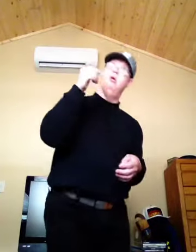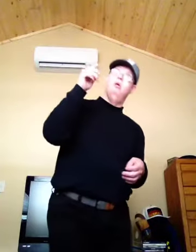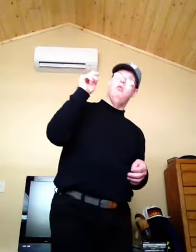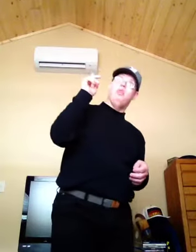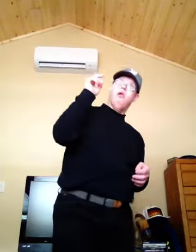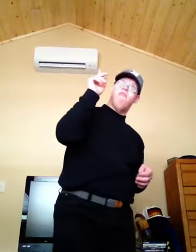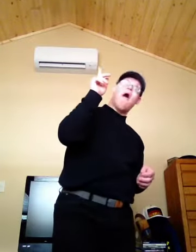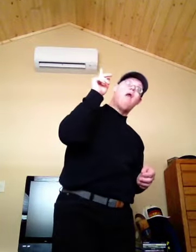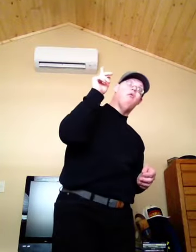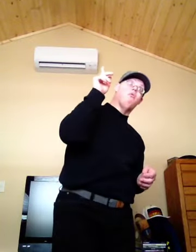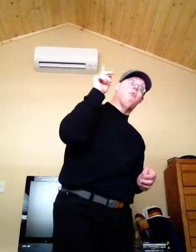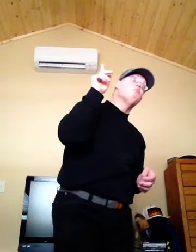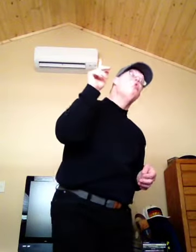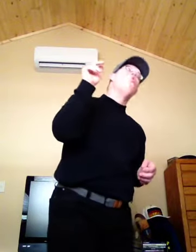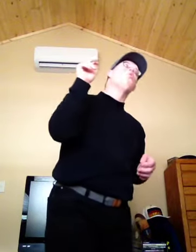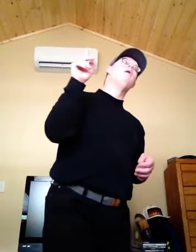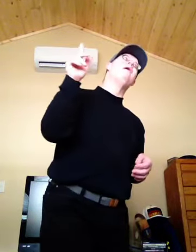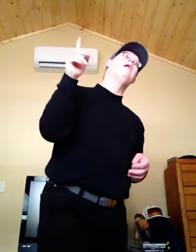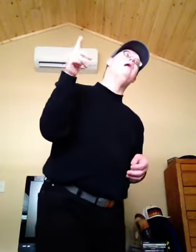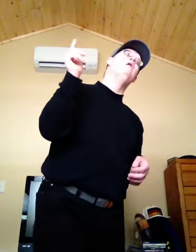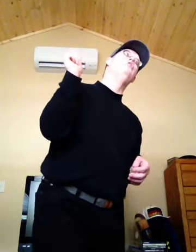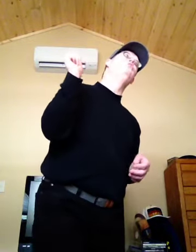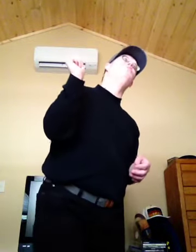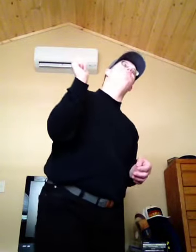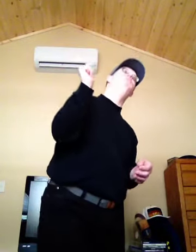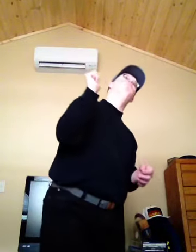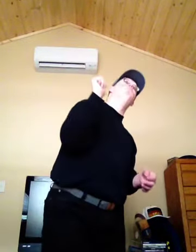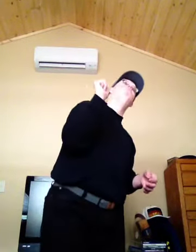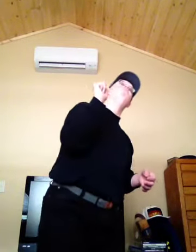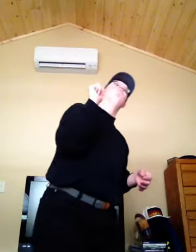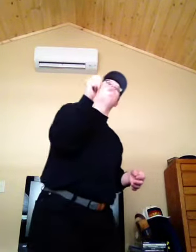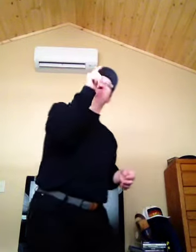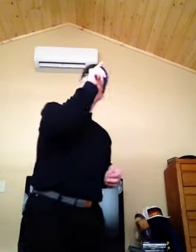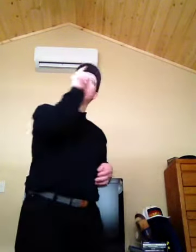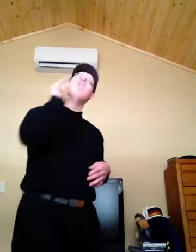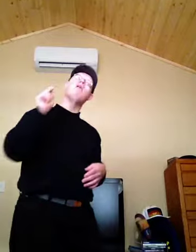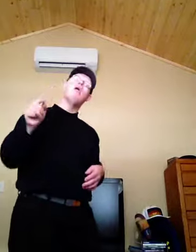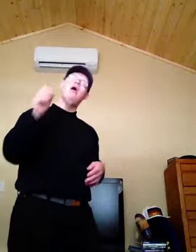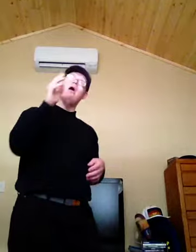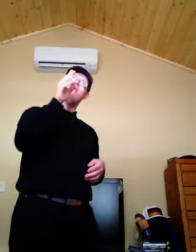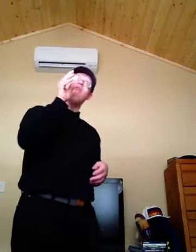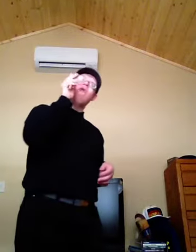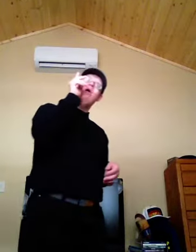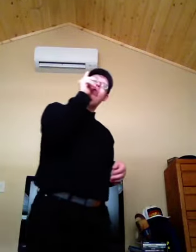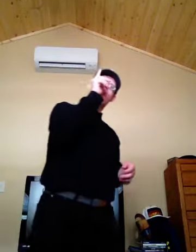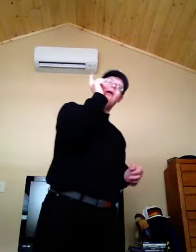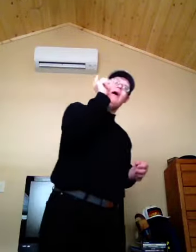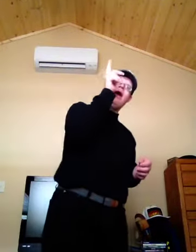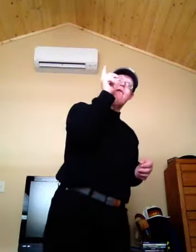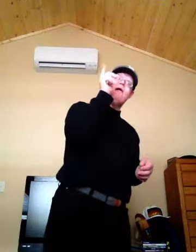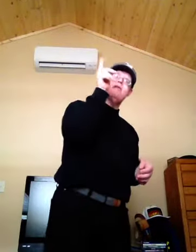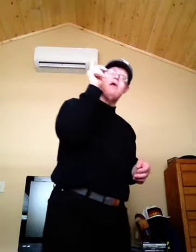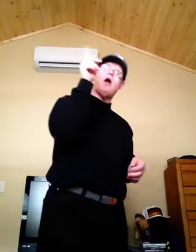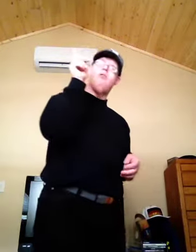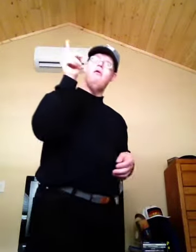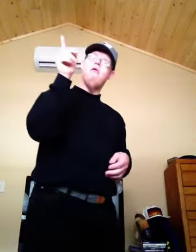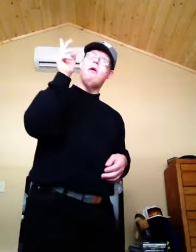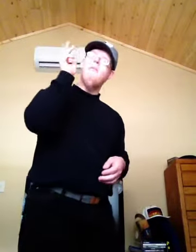The finals will begin in June. If the, if the Adirondack Thunder can